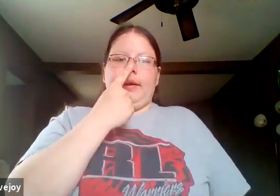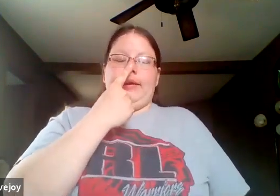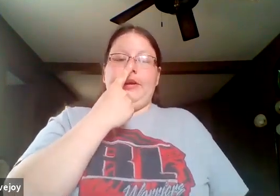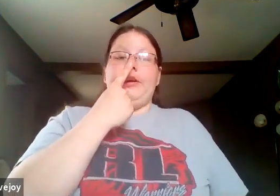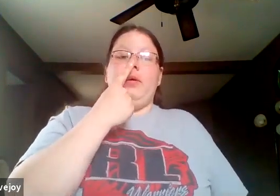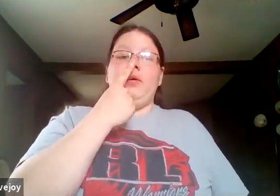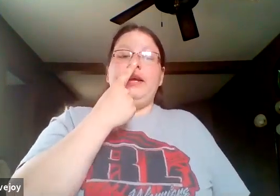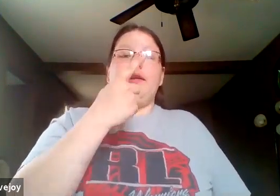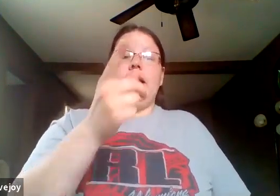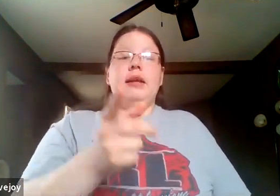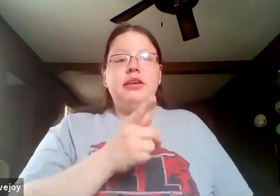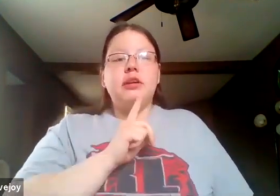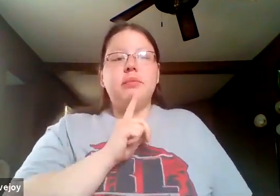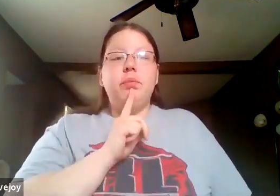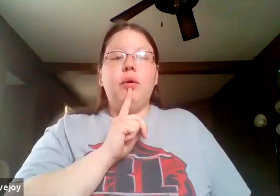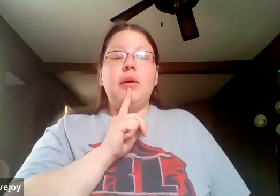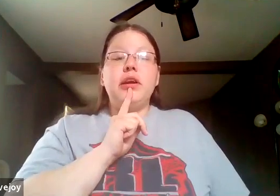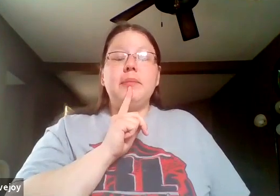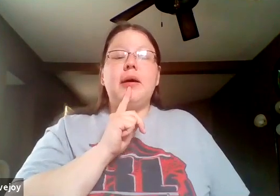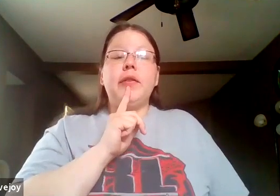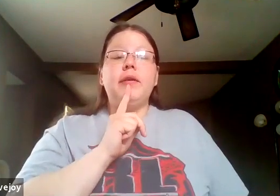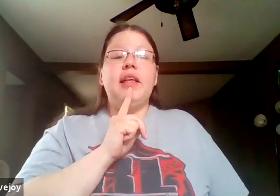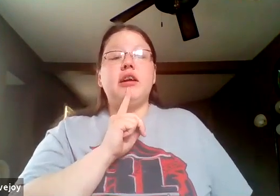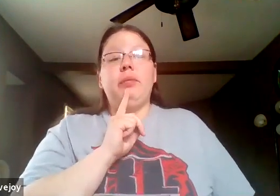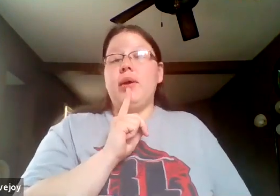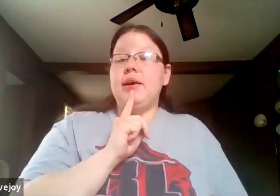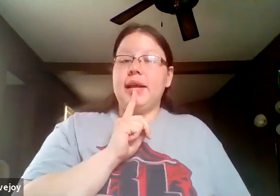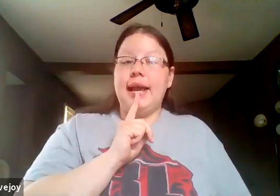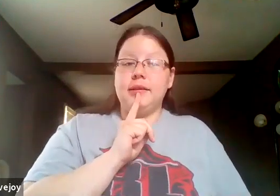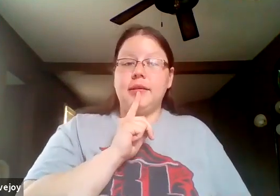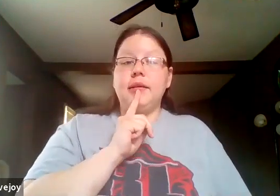and then you're going to hold it and then you're going to blow out your mouth like you're blowing out a candle.